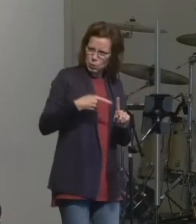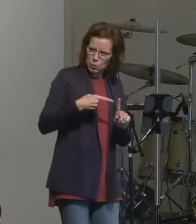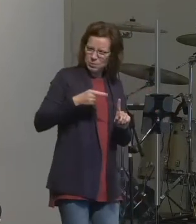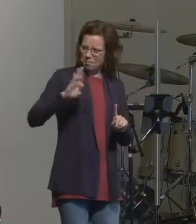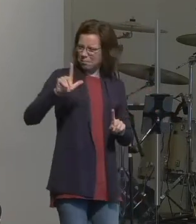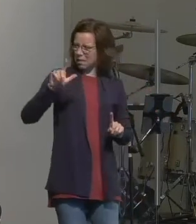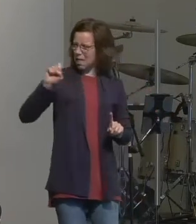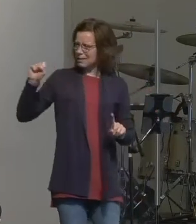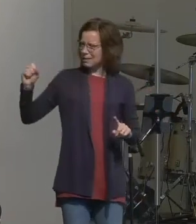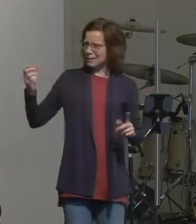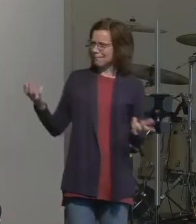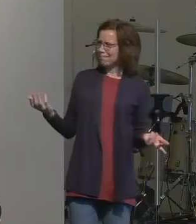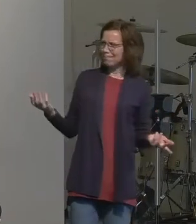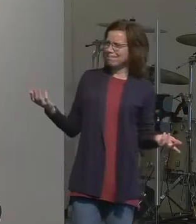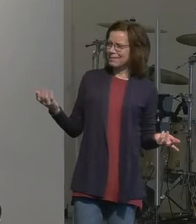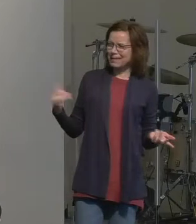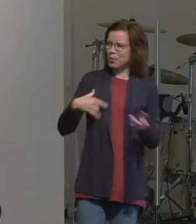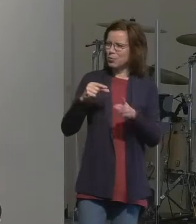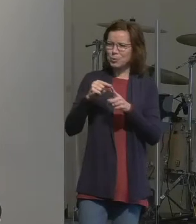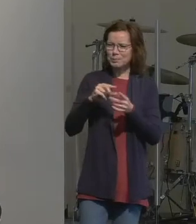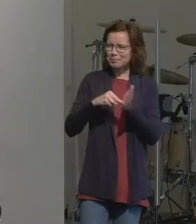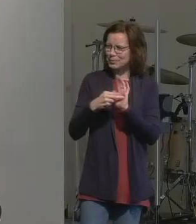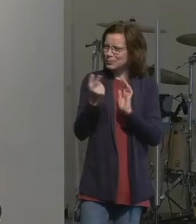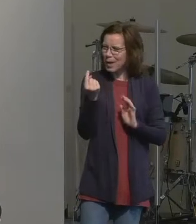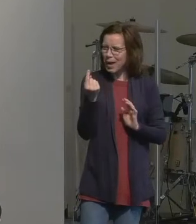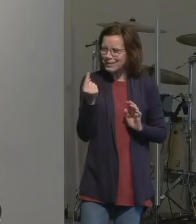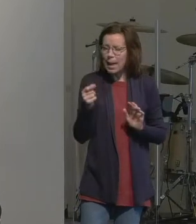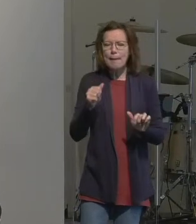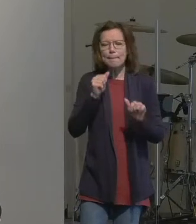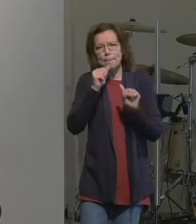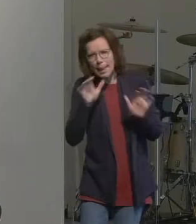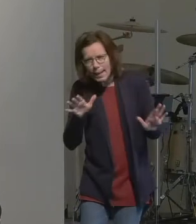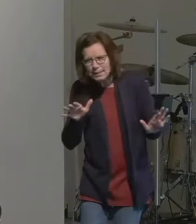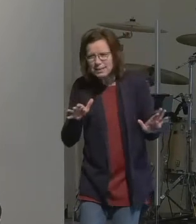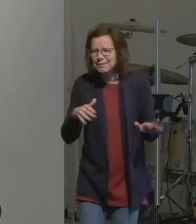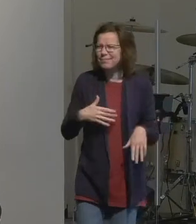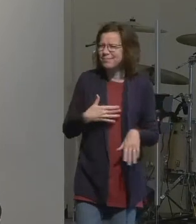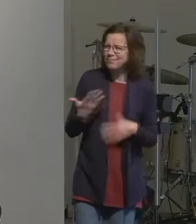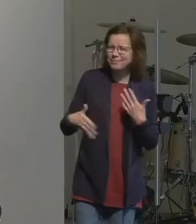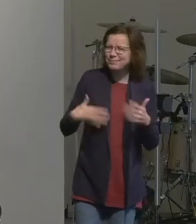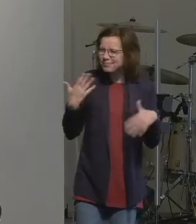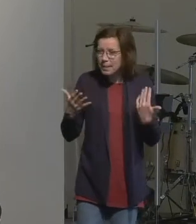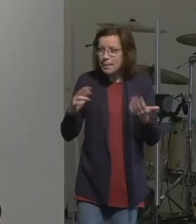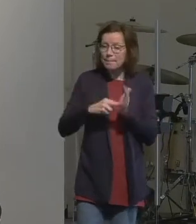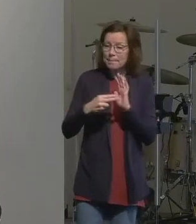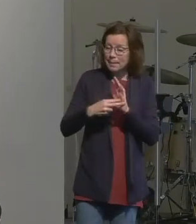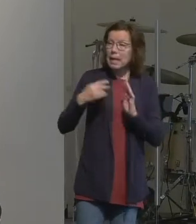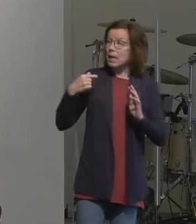because when we say blessed a lot of the time what we mean is I will get what I asked for